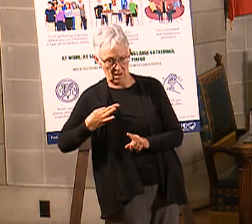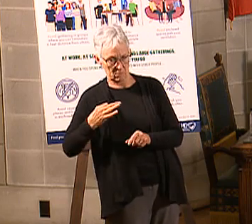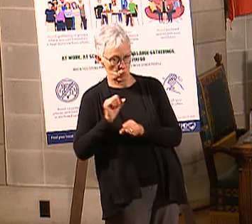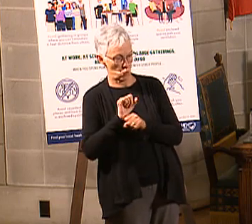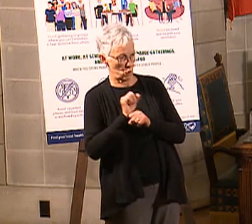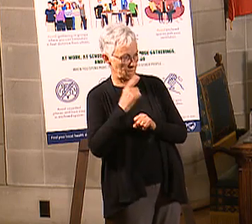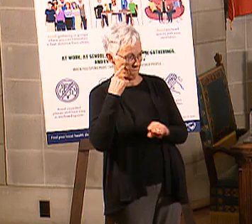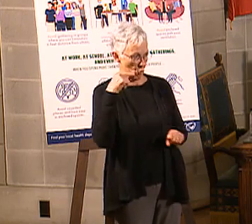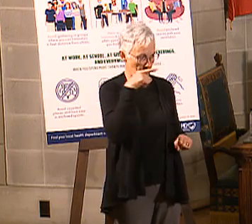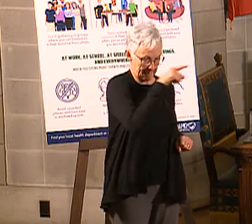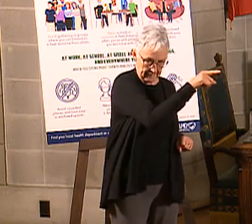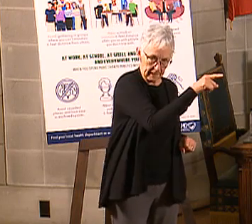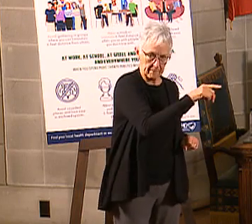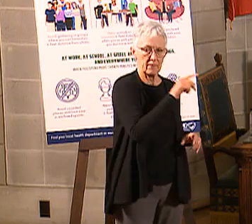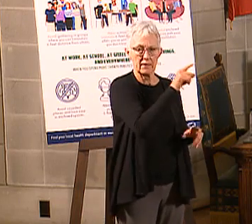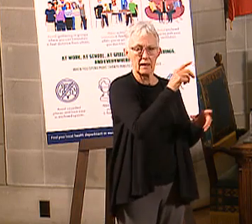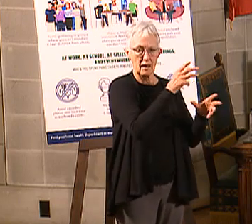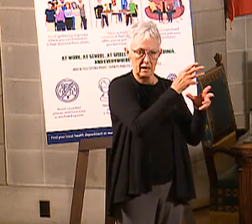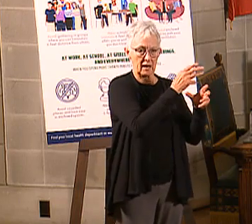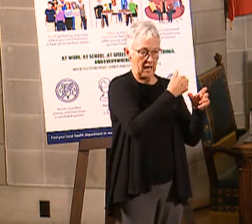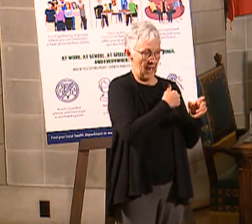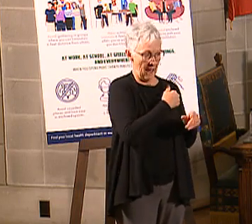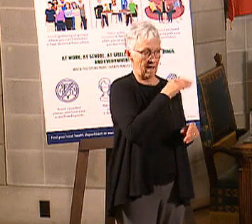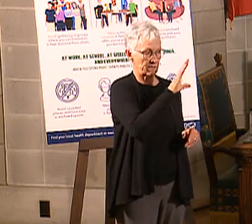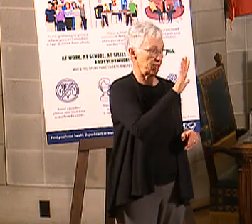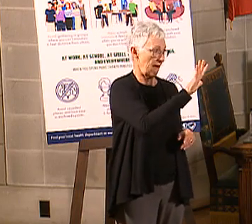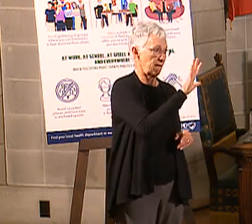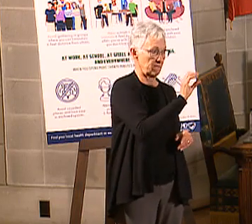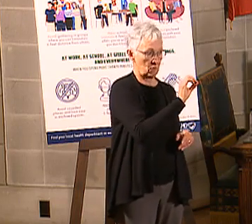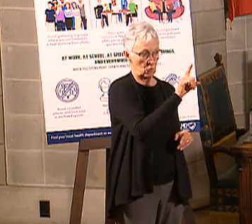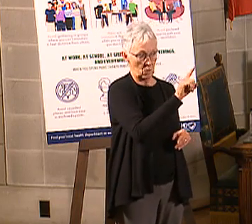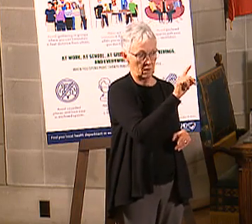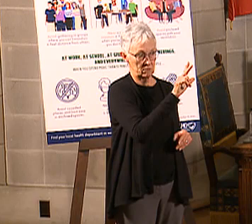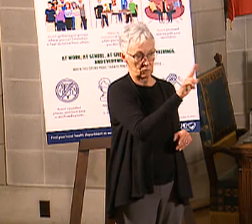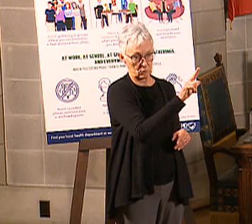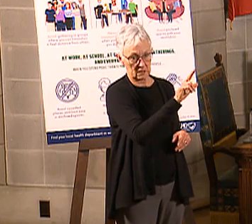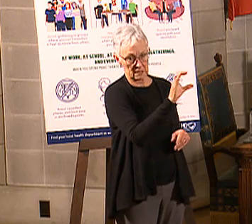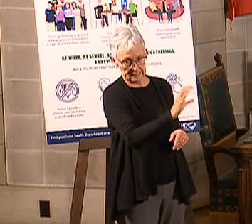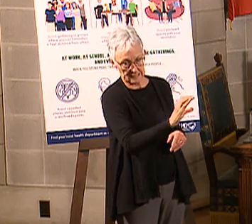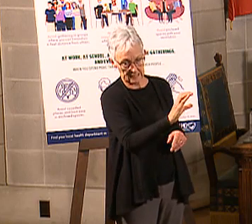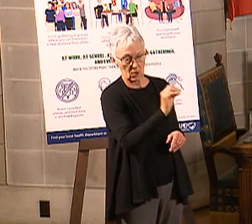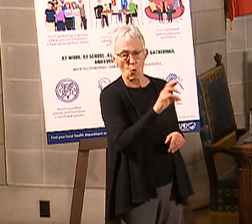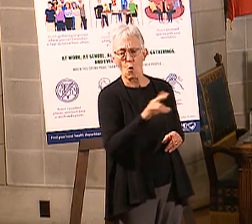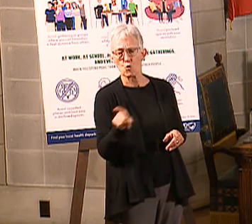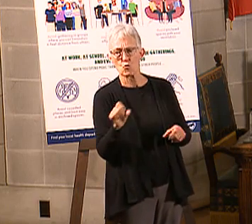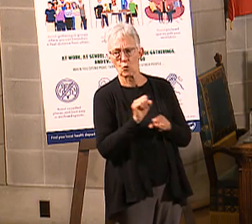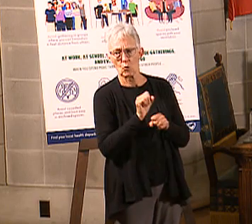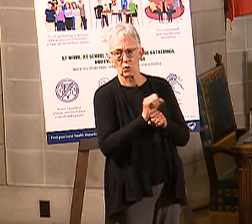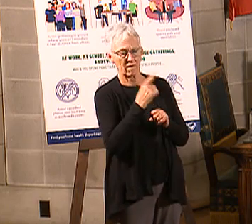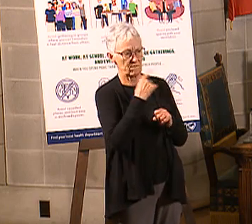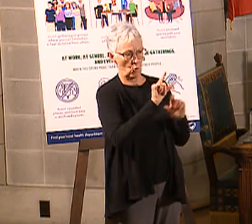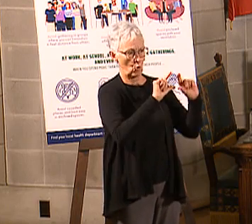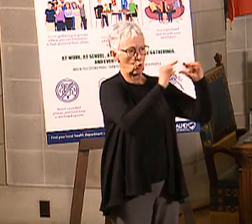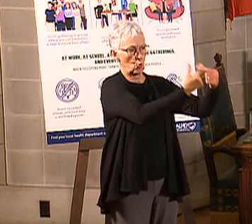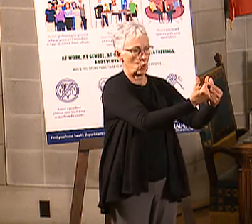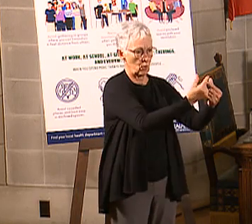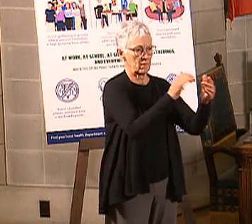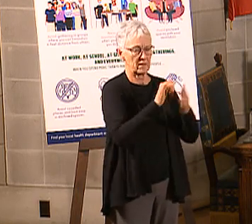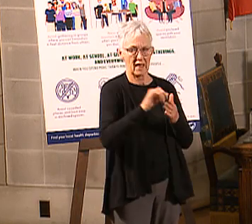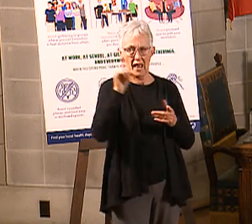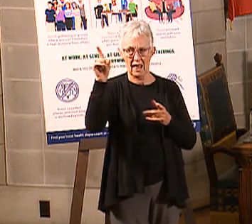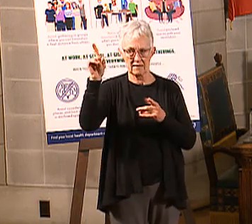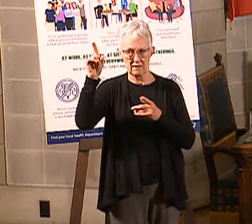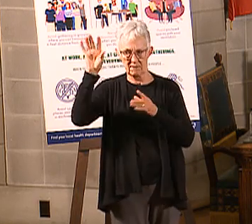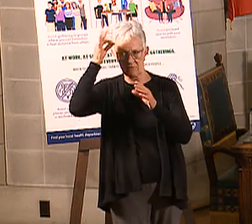have sought and received that IRS classification, or you're working for a group that the IRS deems to be a public